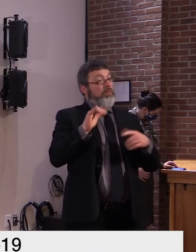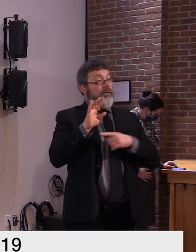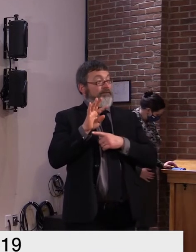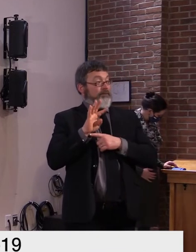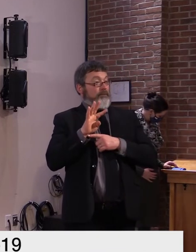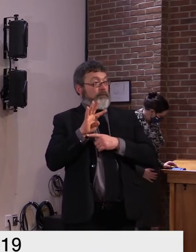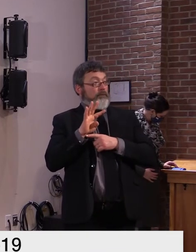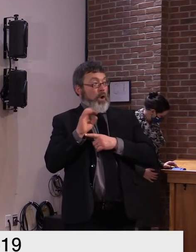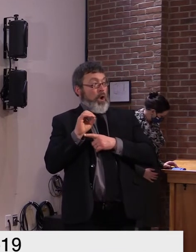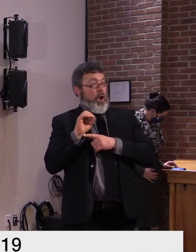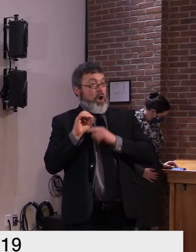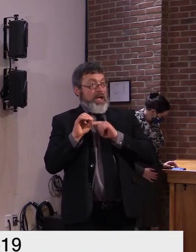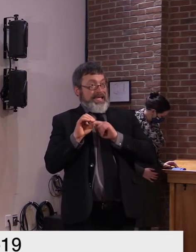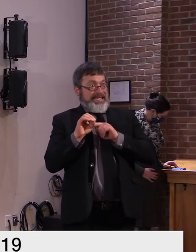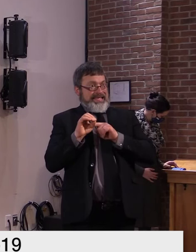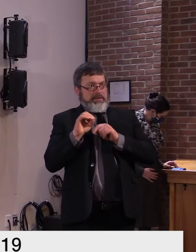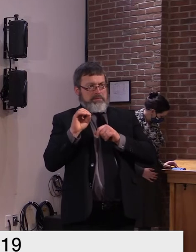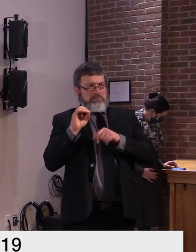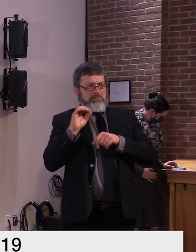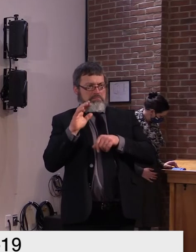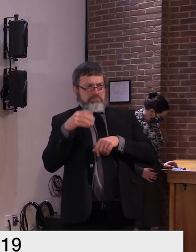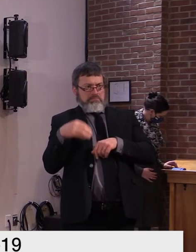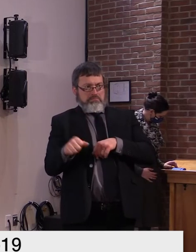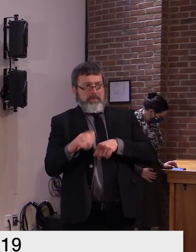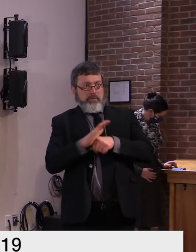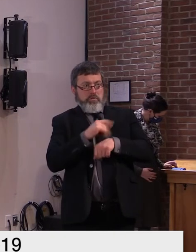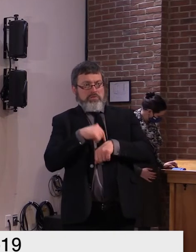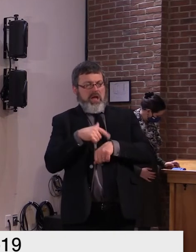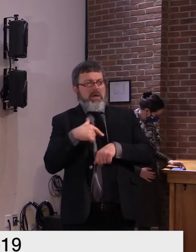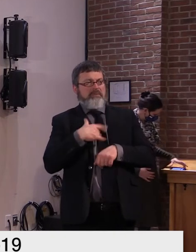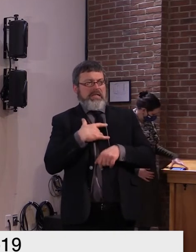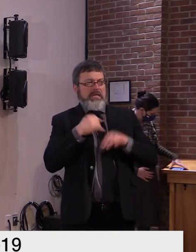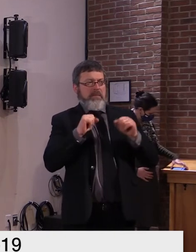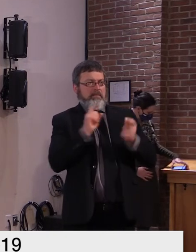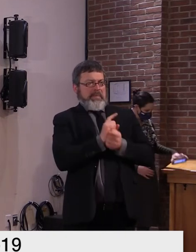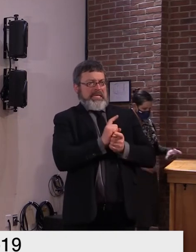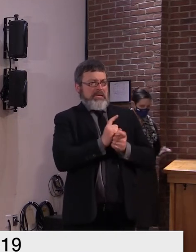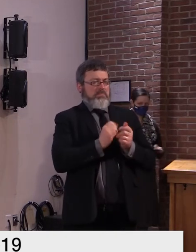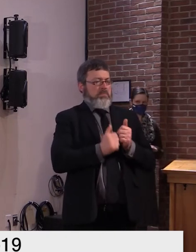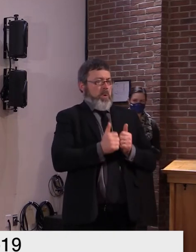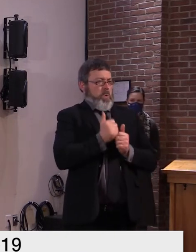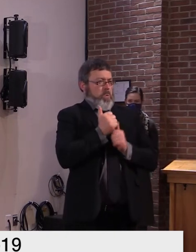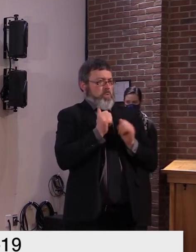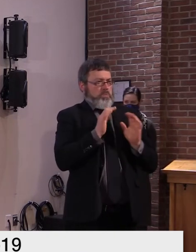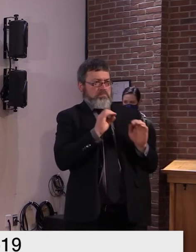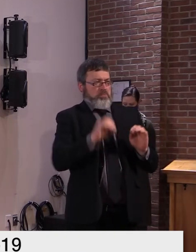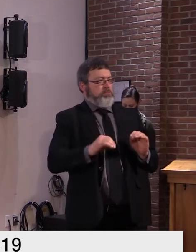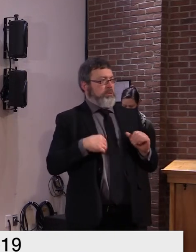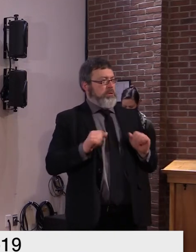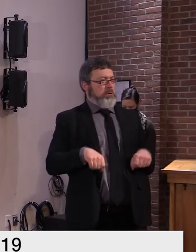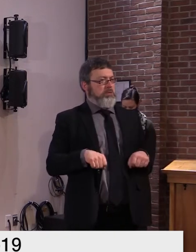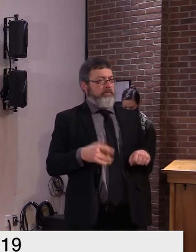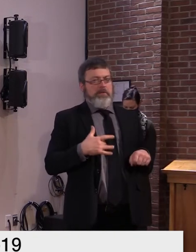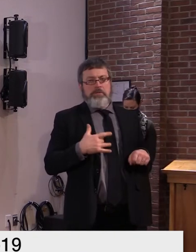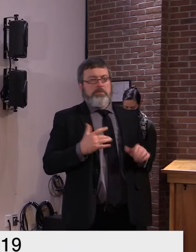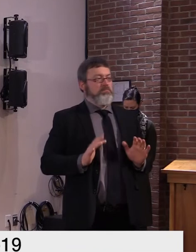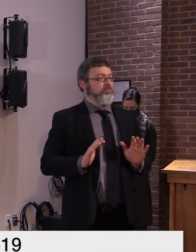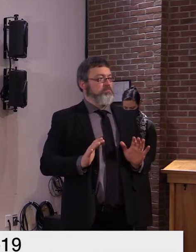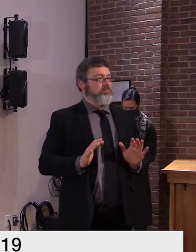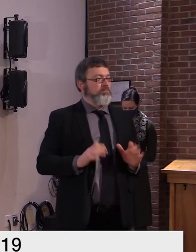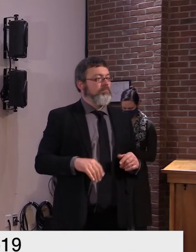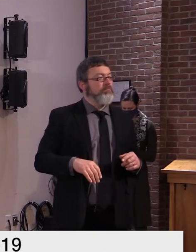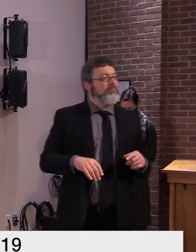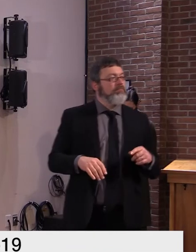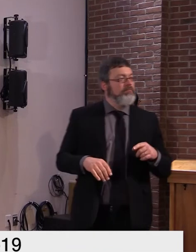thank you very much all right and uh i appreciate all the reporters